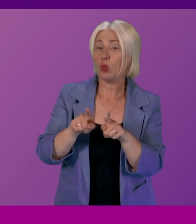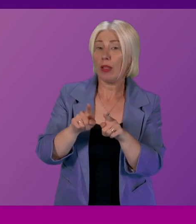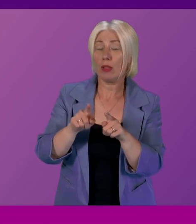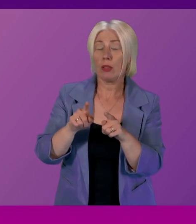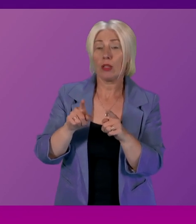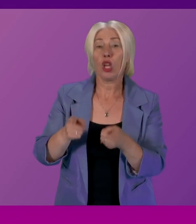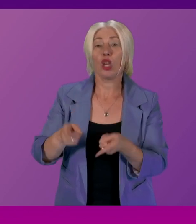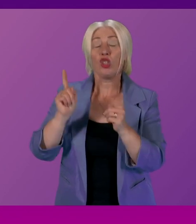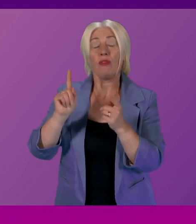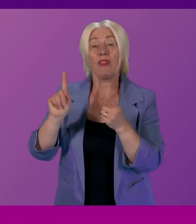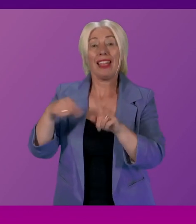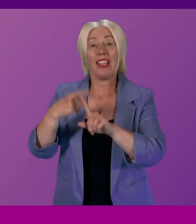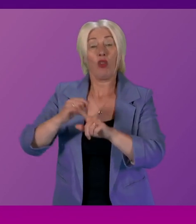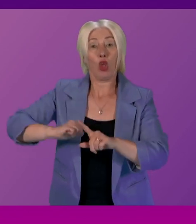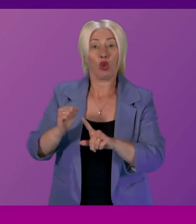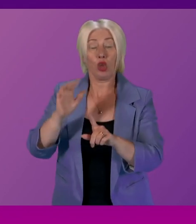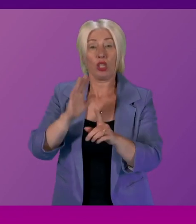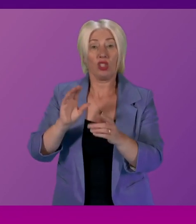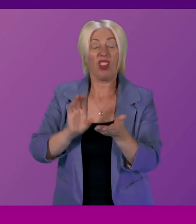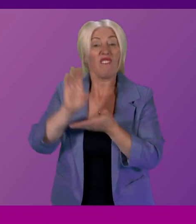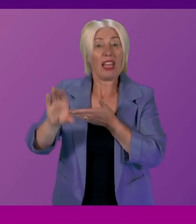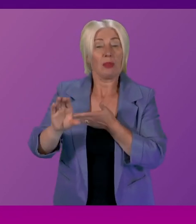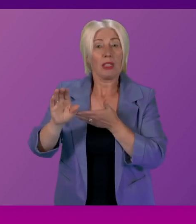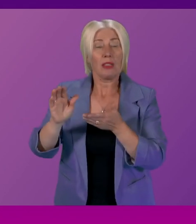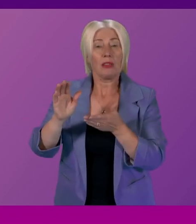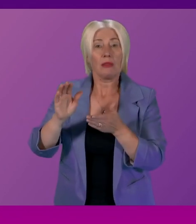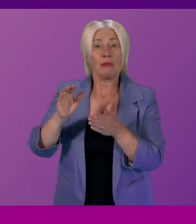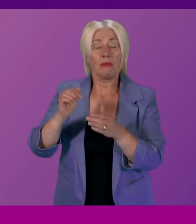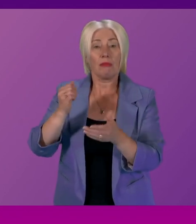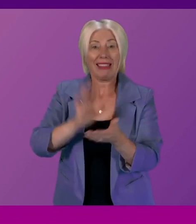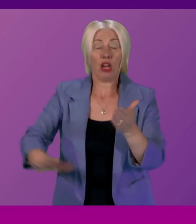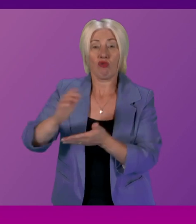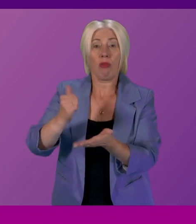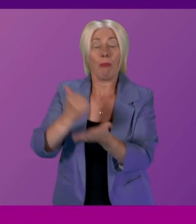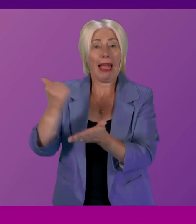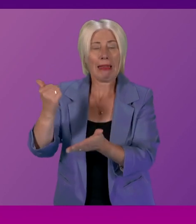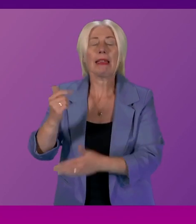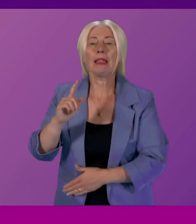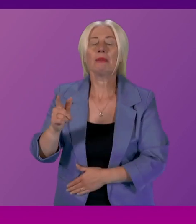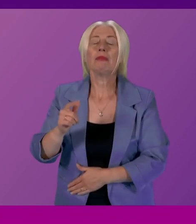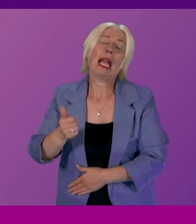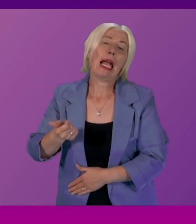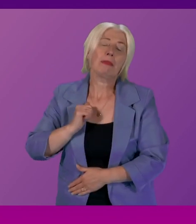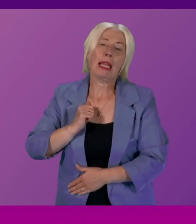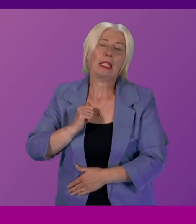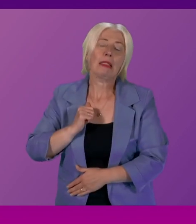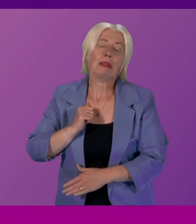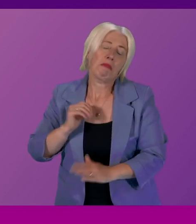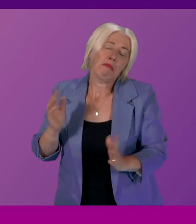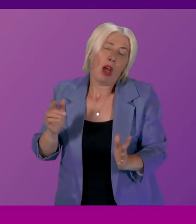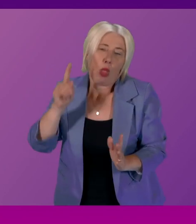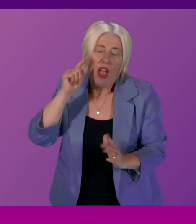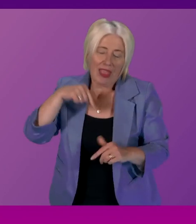the Scottish National Investment Bank I think they're doing a very good job I think they're it's not unexpected that they would this phase